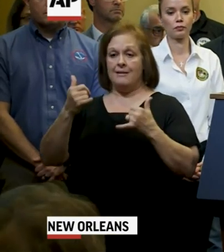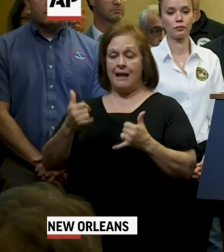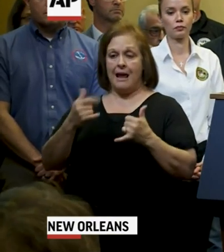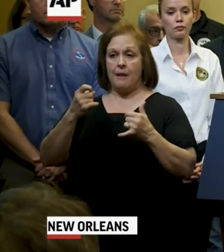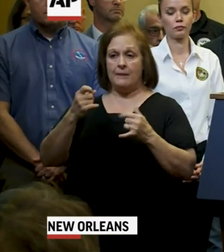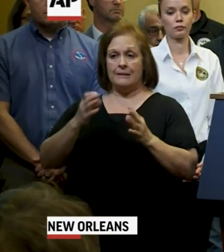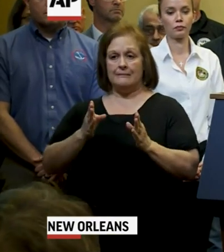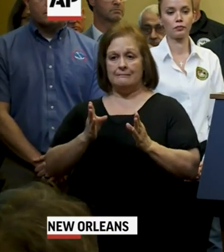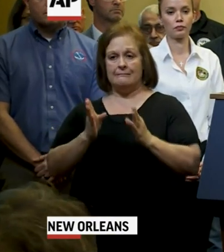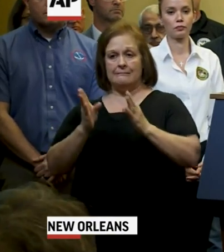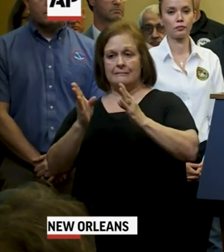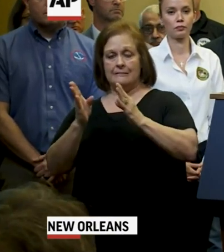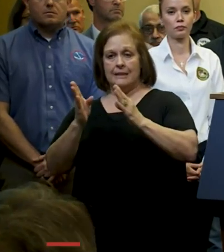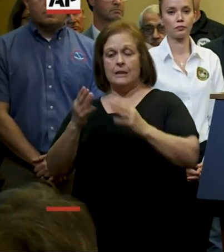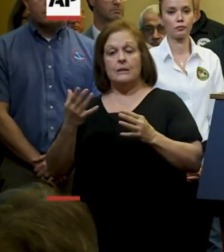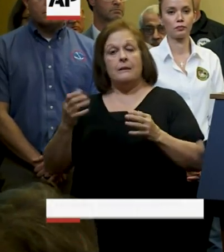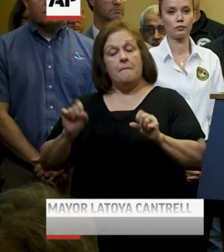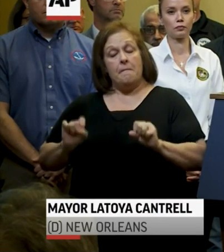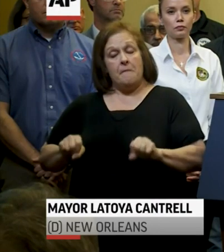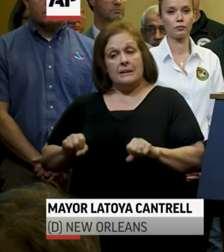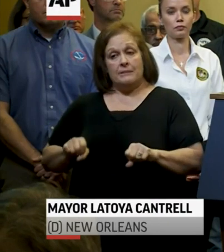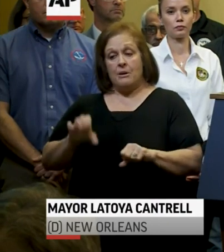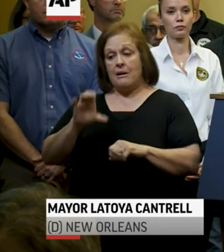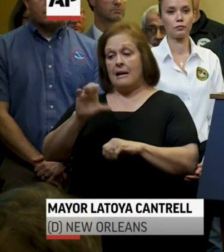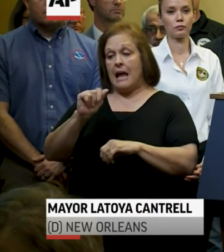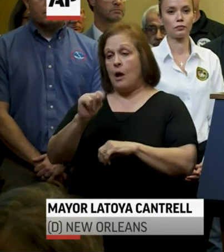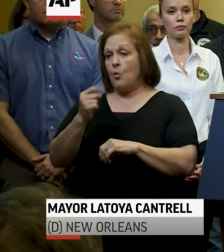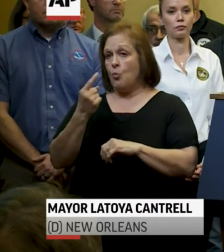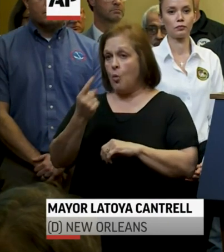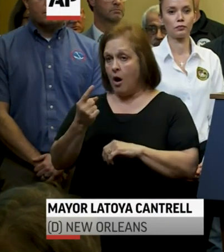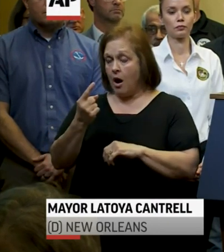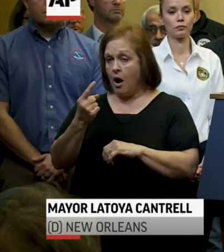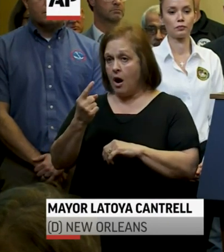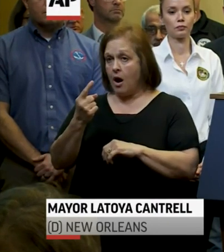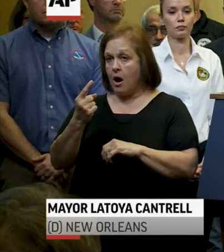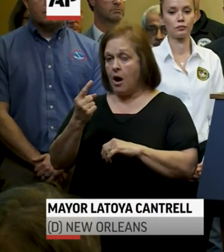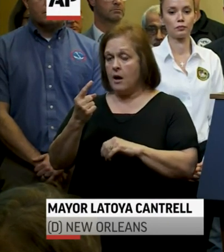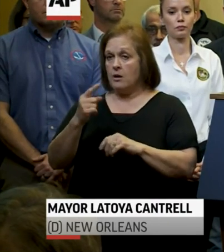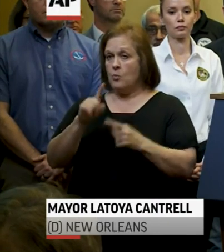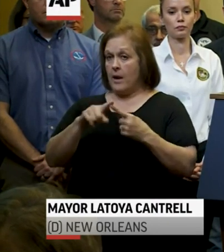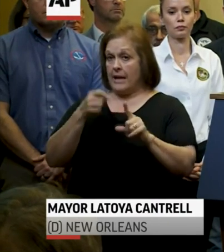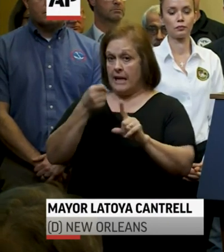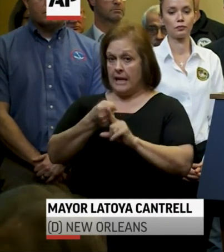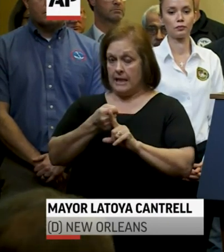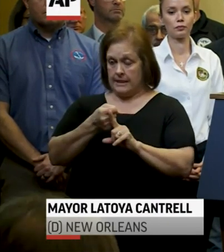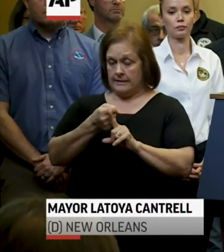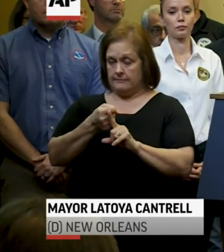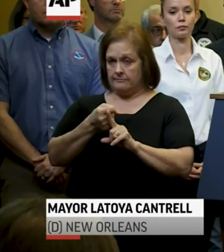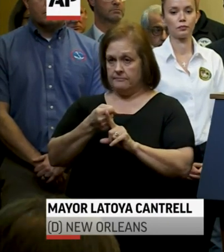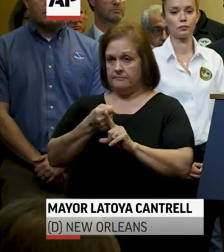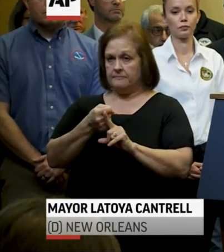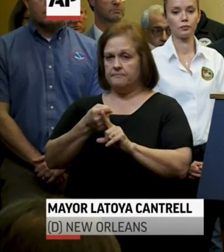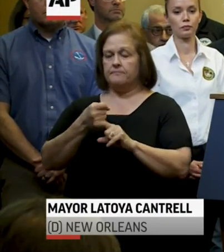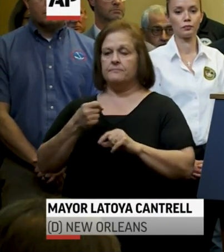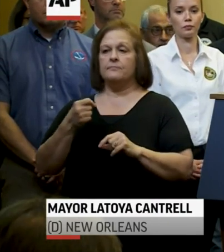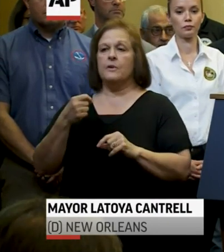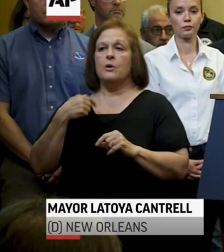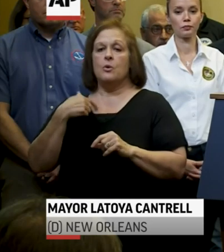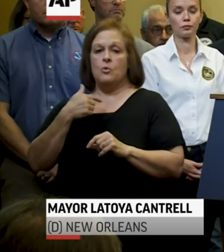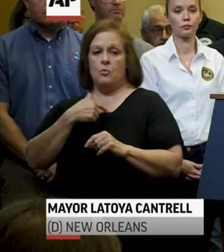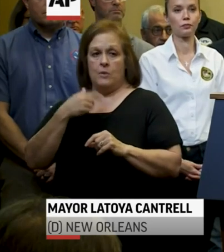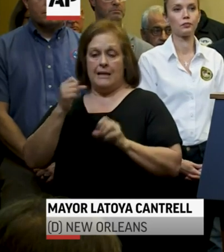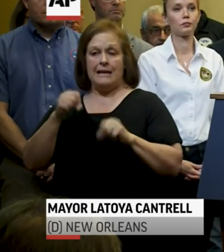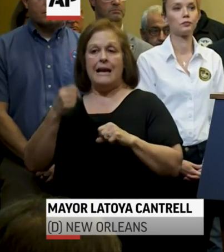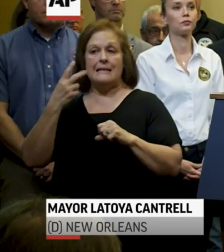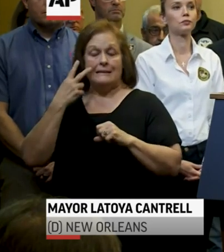means that there would be a possible Category 1 at landfall for the city of New Orleans. We could